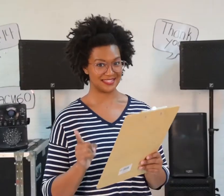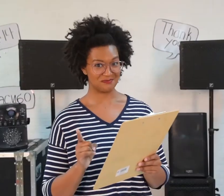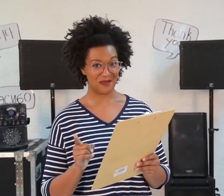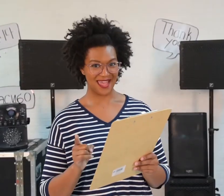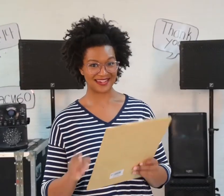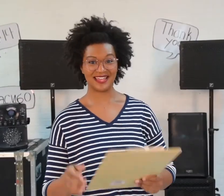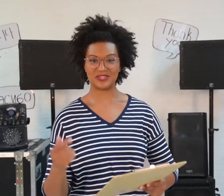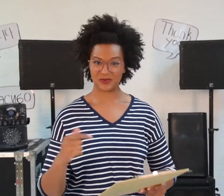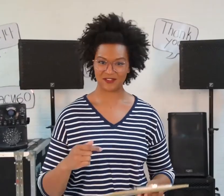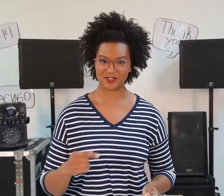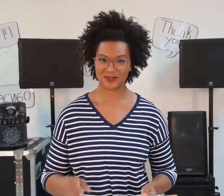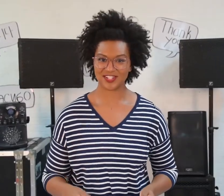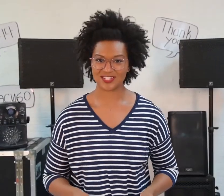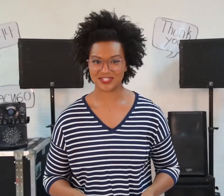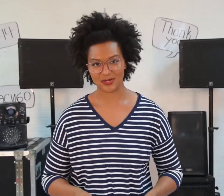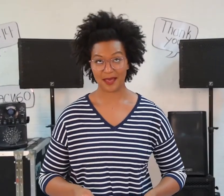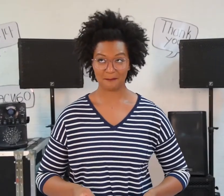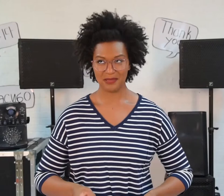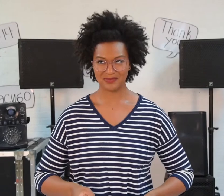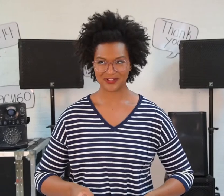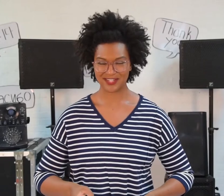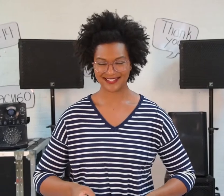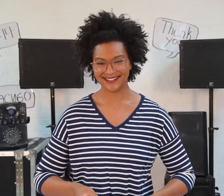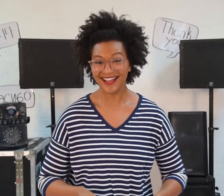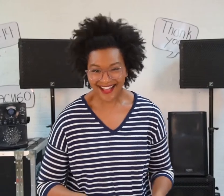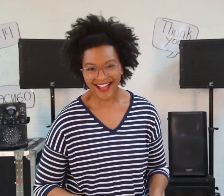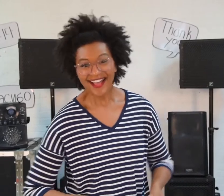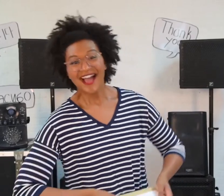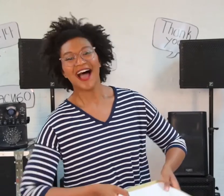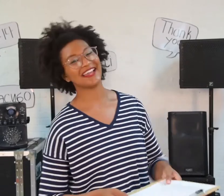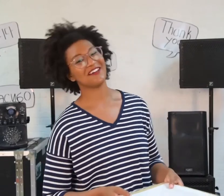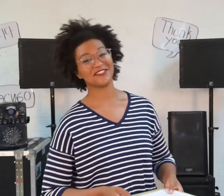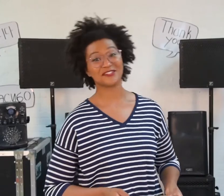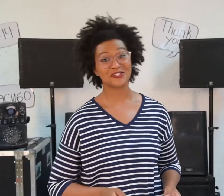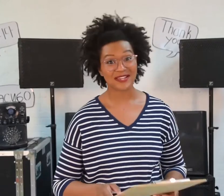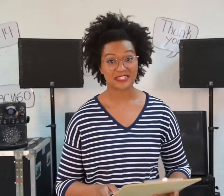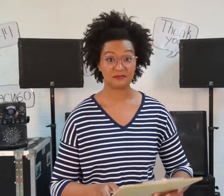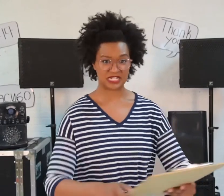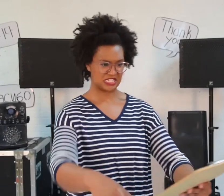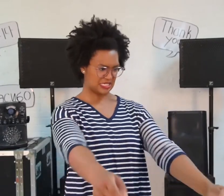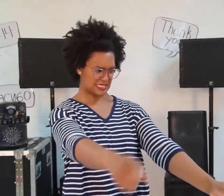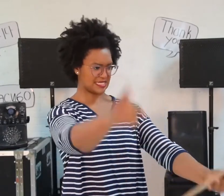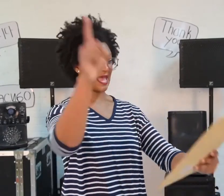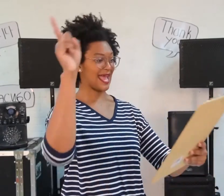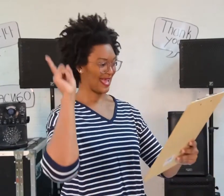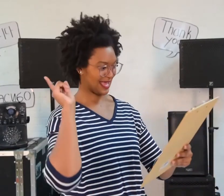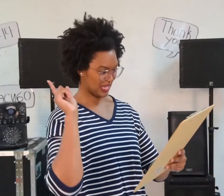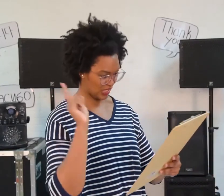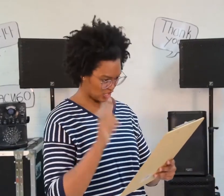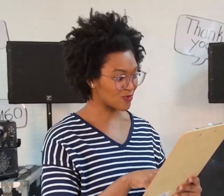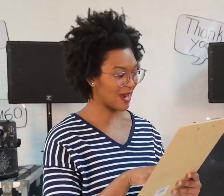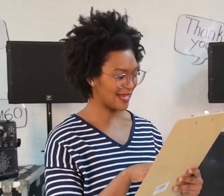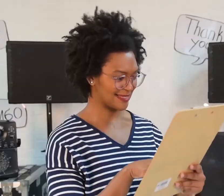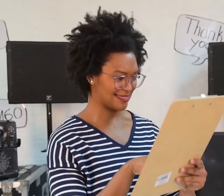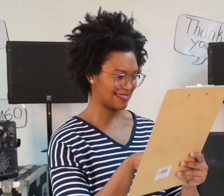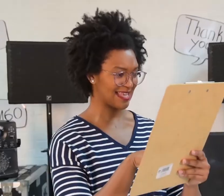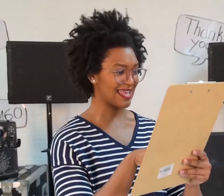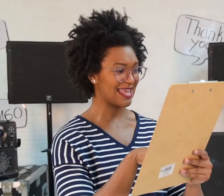Spain and you gave me directions to the biblioteca I'd have no choice but to say grace e